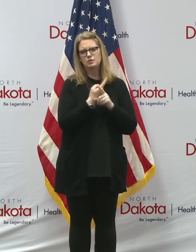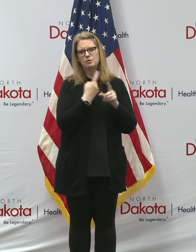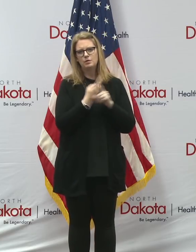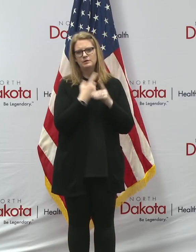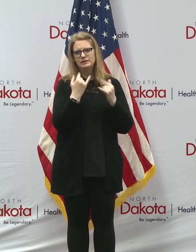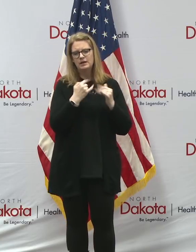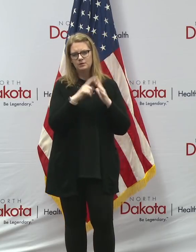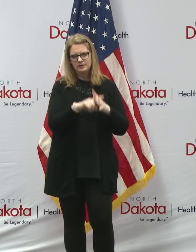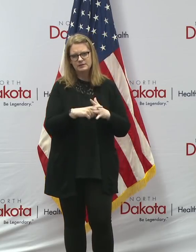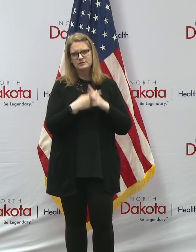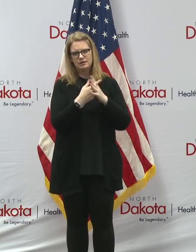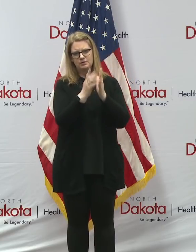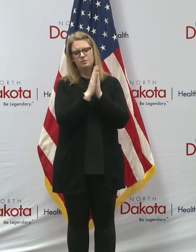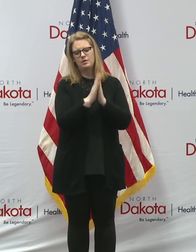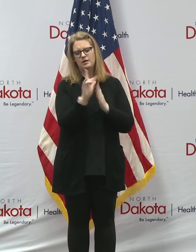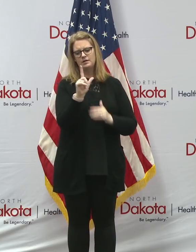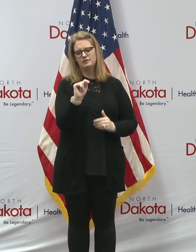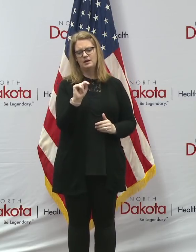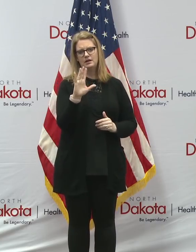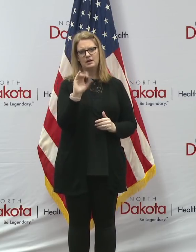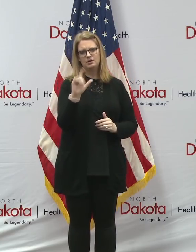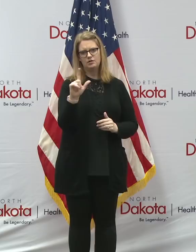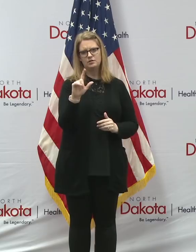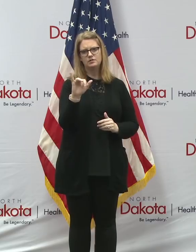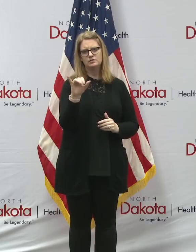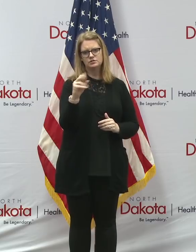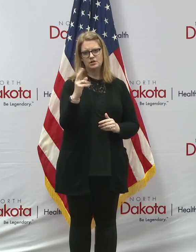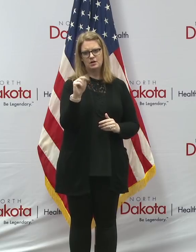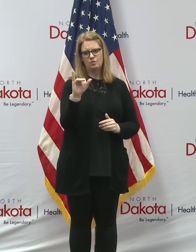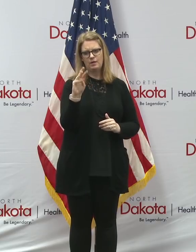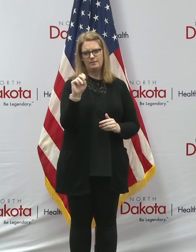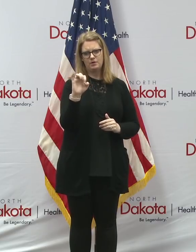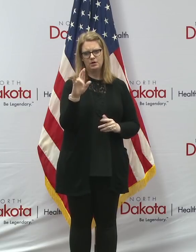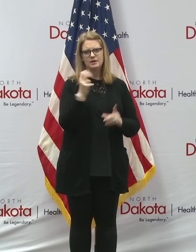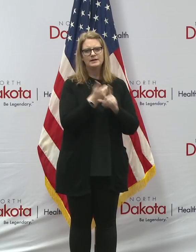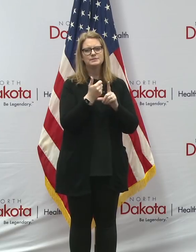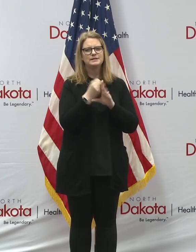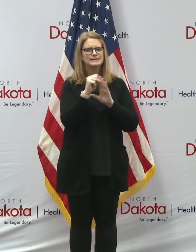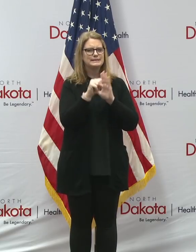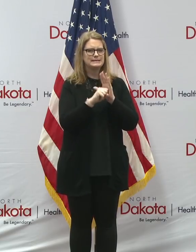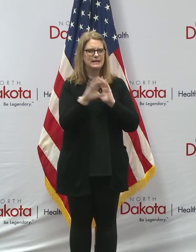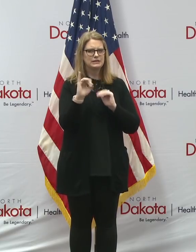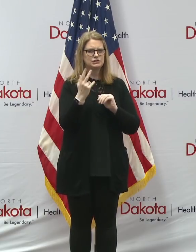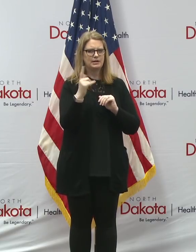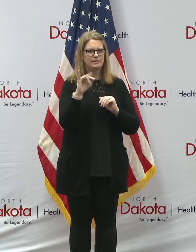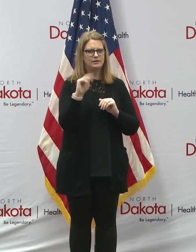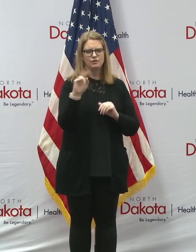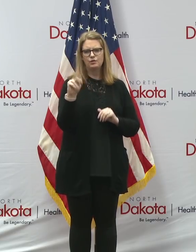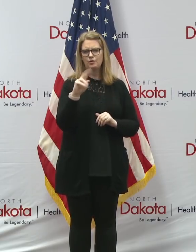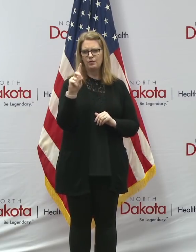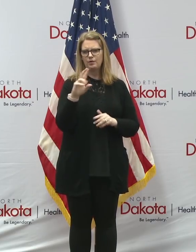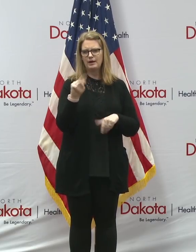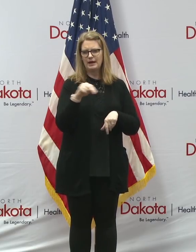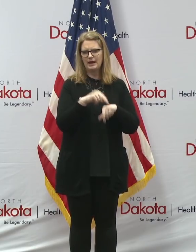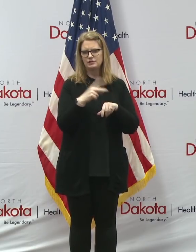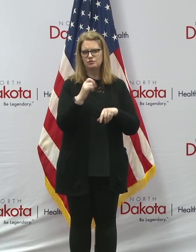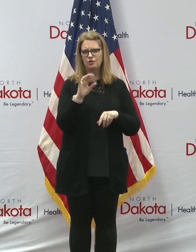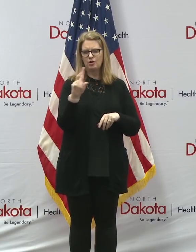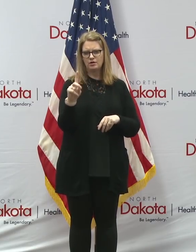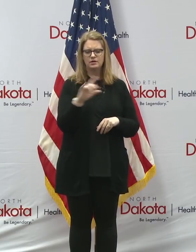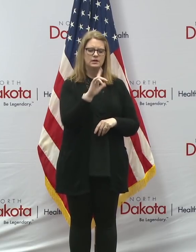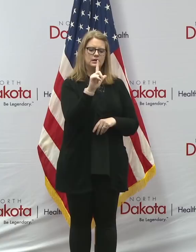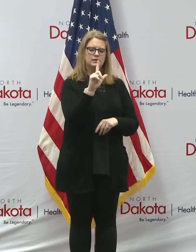Lieutenant Colonel John Wymer, who's the state staff chaplain for the North Dakota National Guard. And of course, as Lieutenant